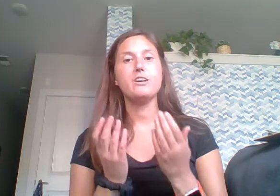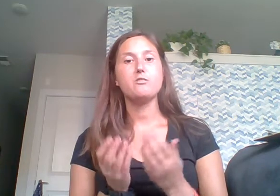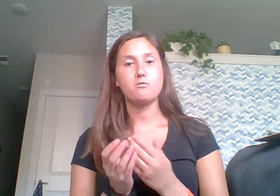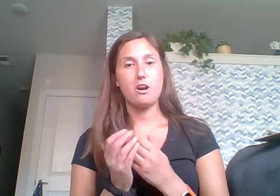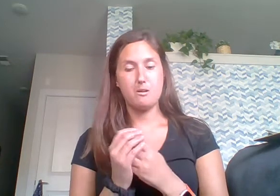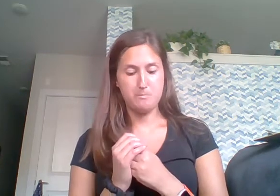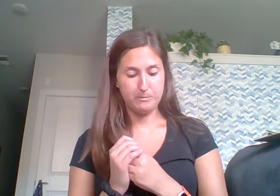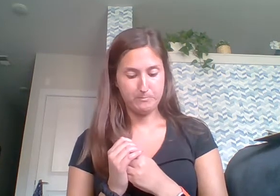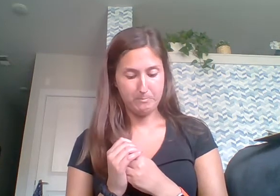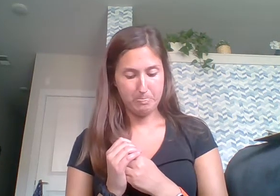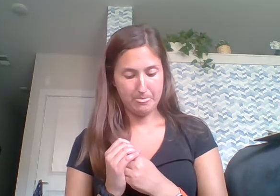rob.